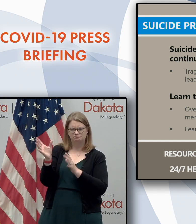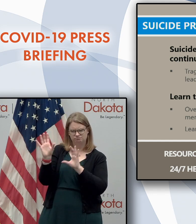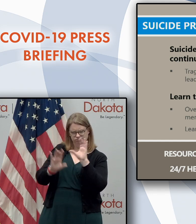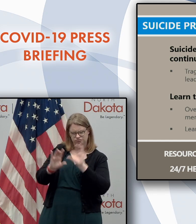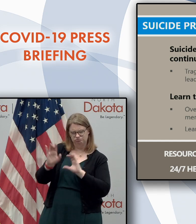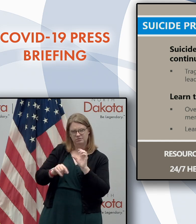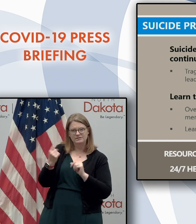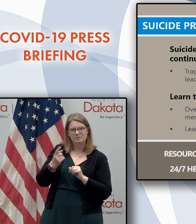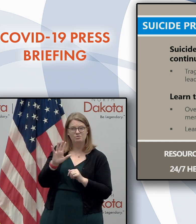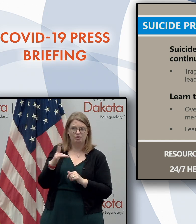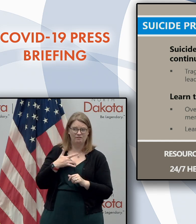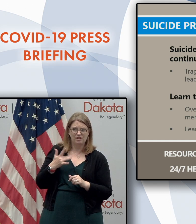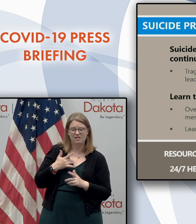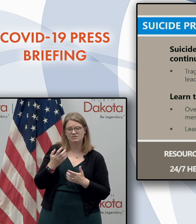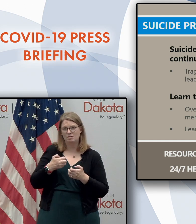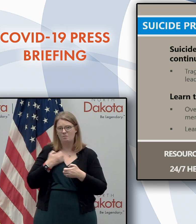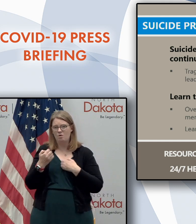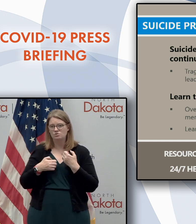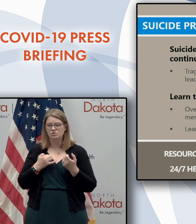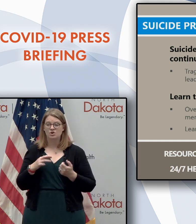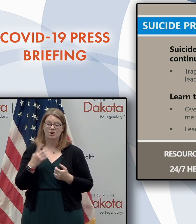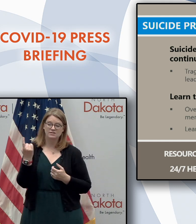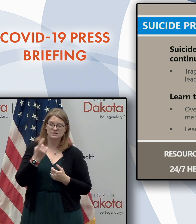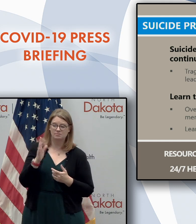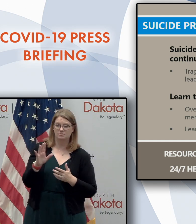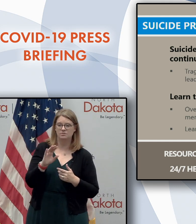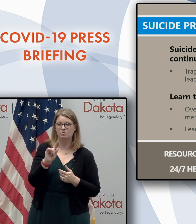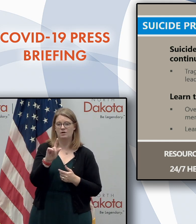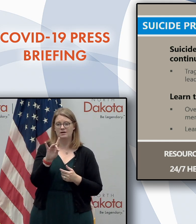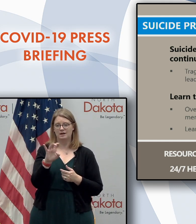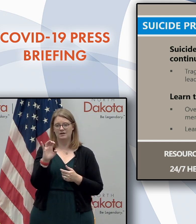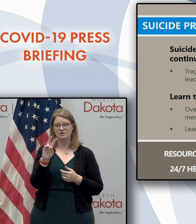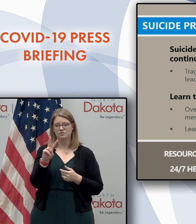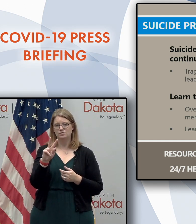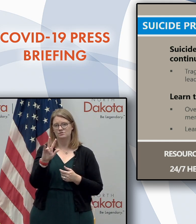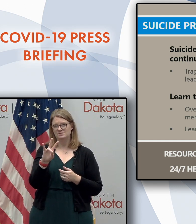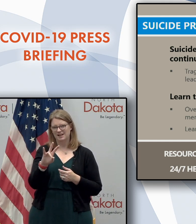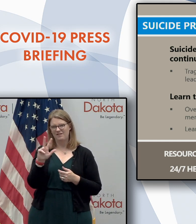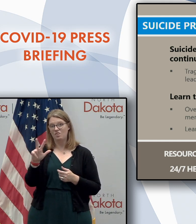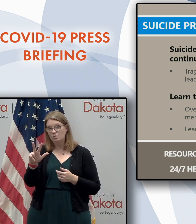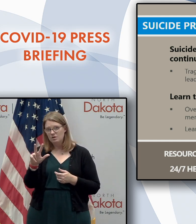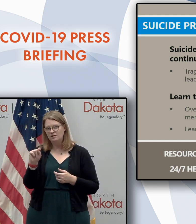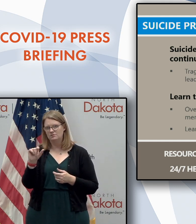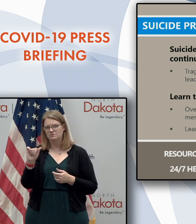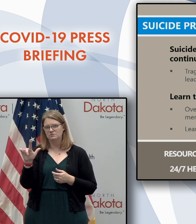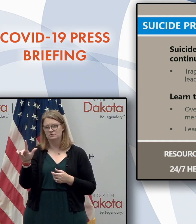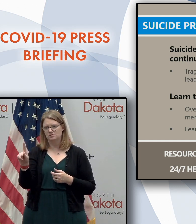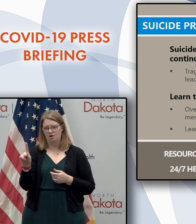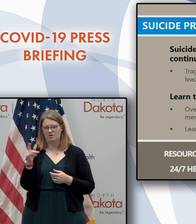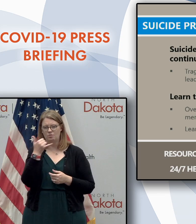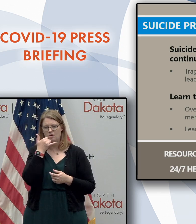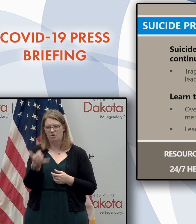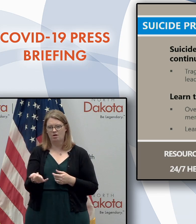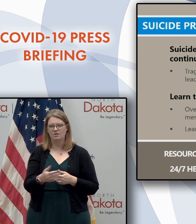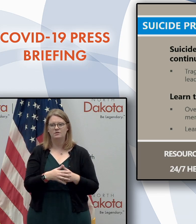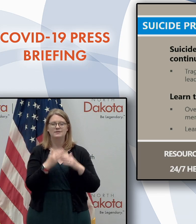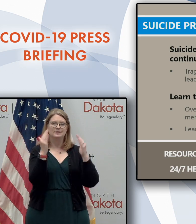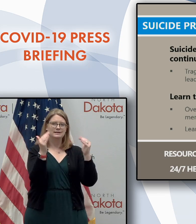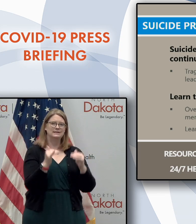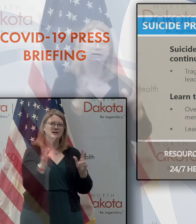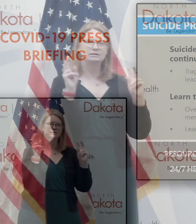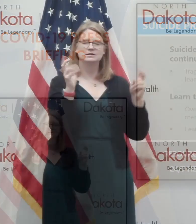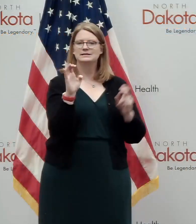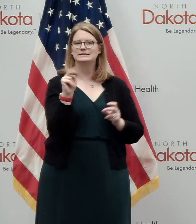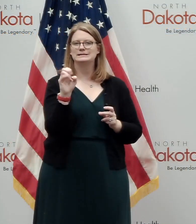or whether that's someone in your life that you're worried about, 1-800-273-TALK. Next topic is the